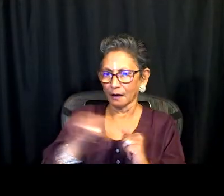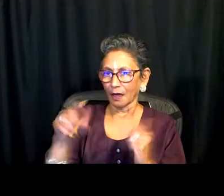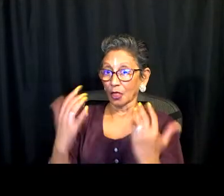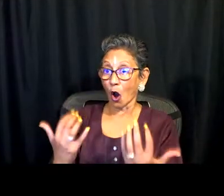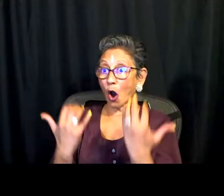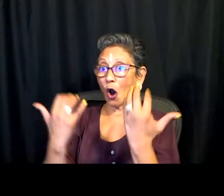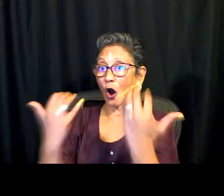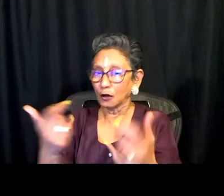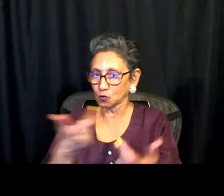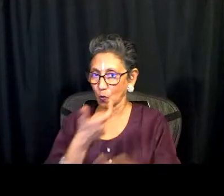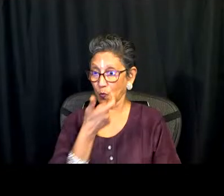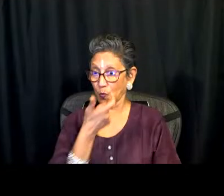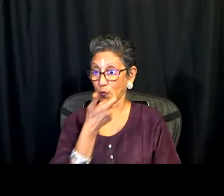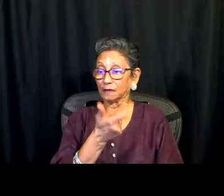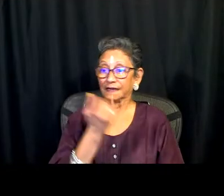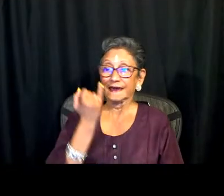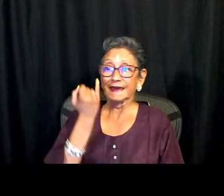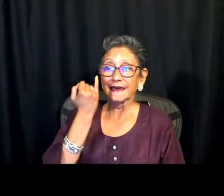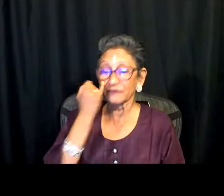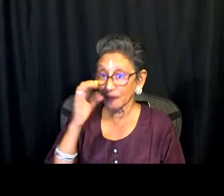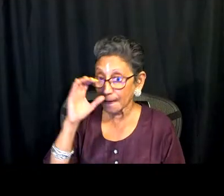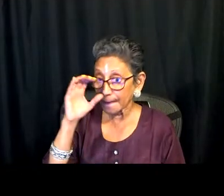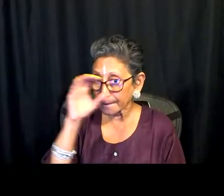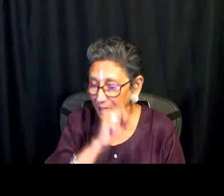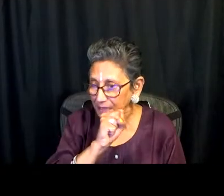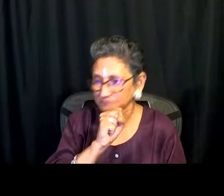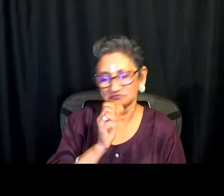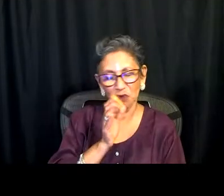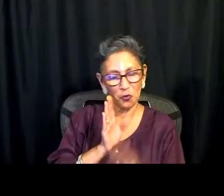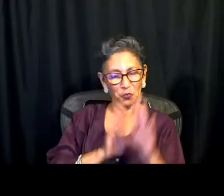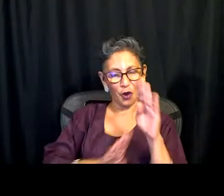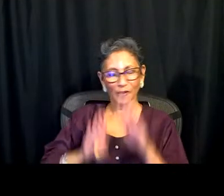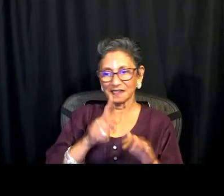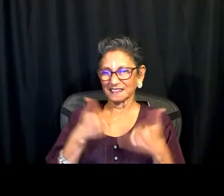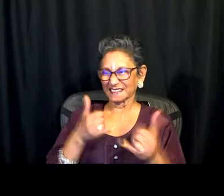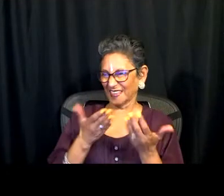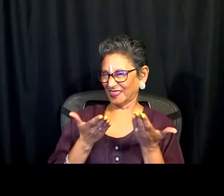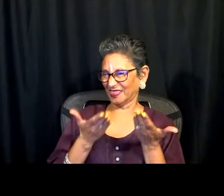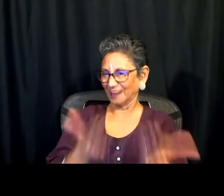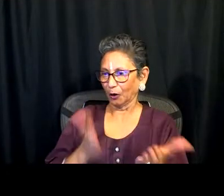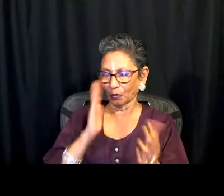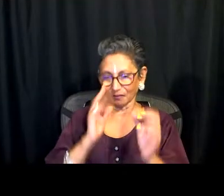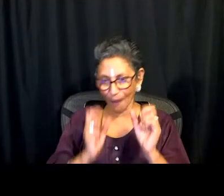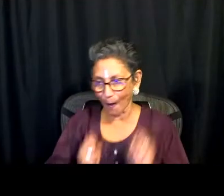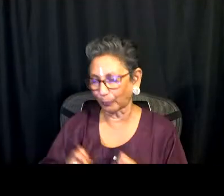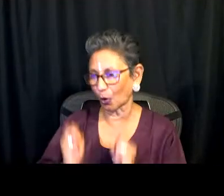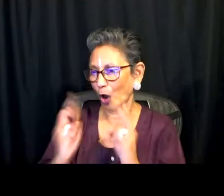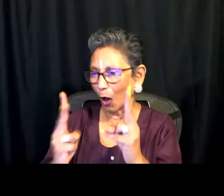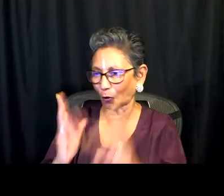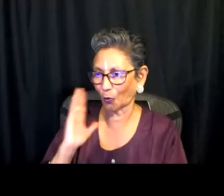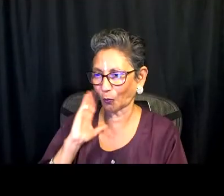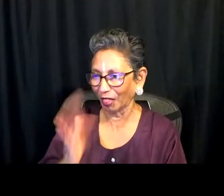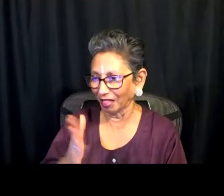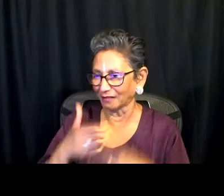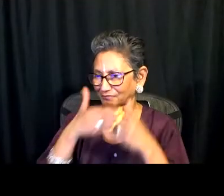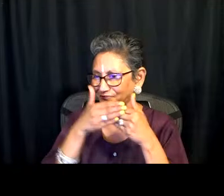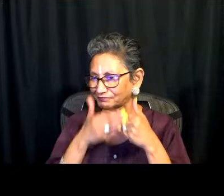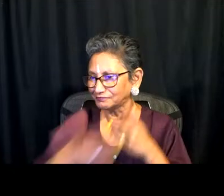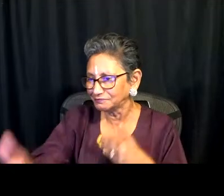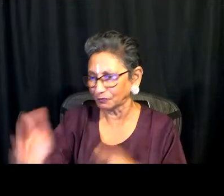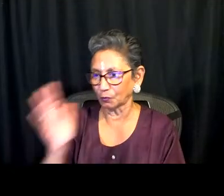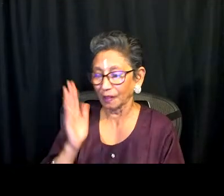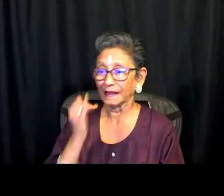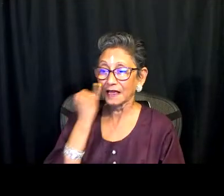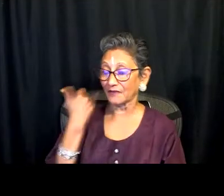grateful for your presentation thank you for speaking with our audience tonight audience members if you